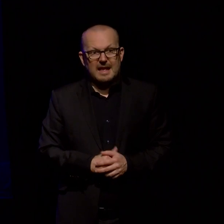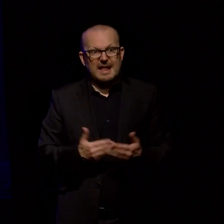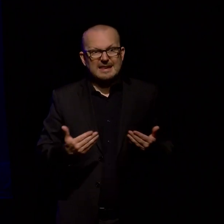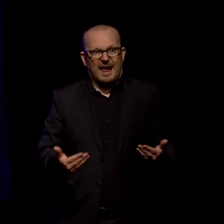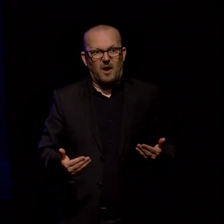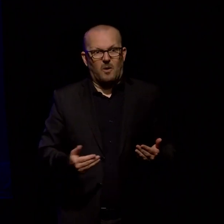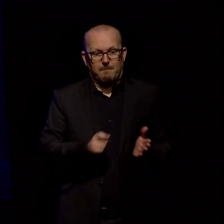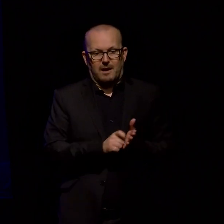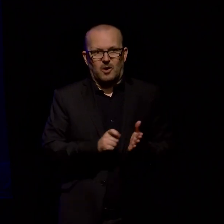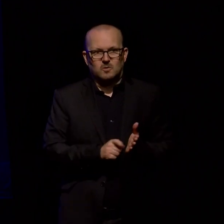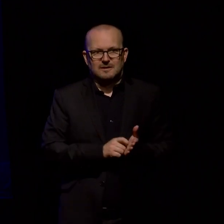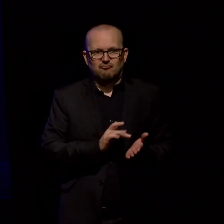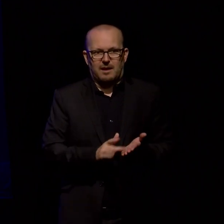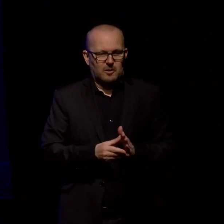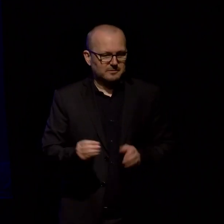we'll see how this goes